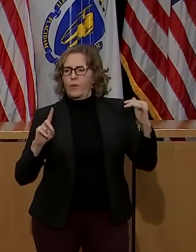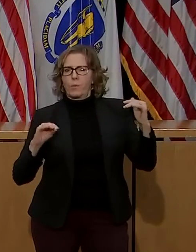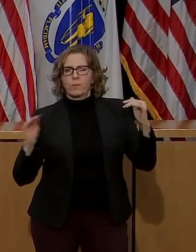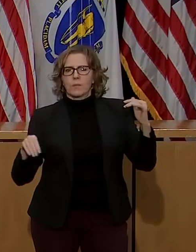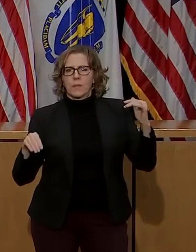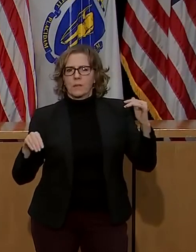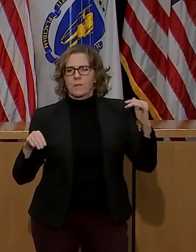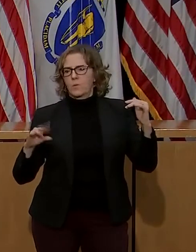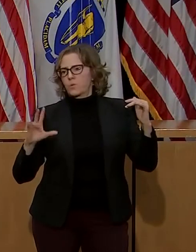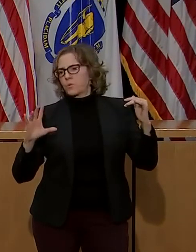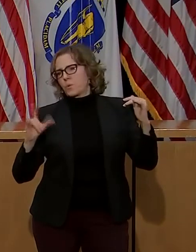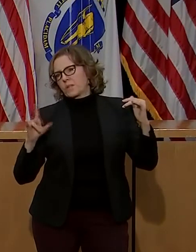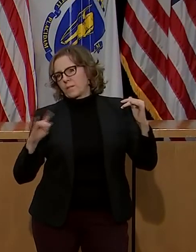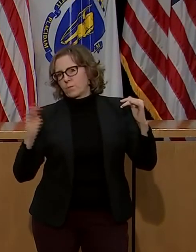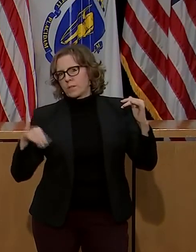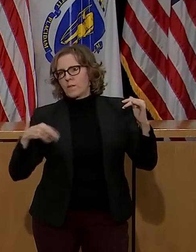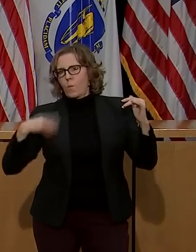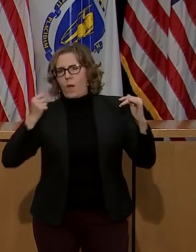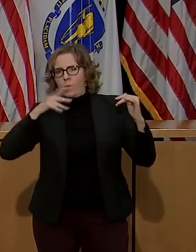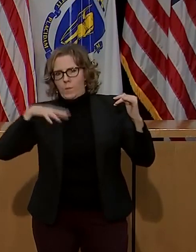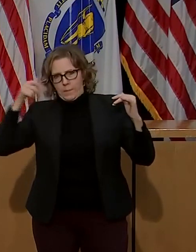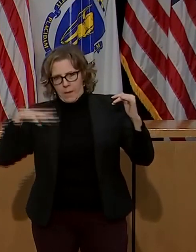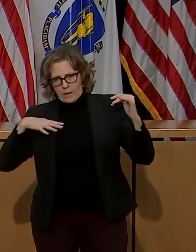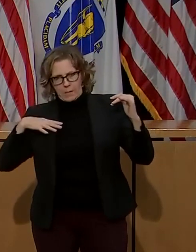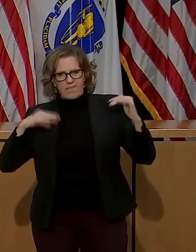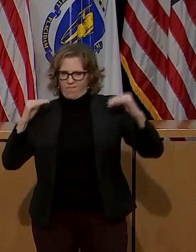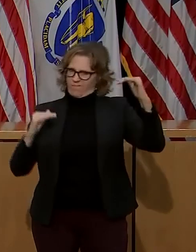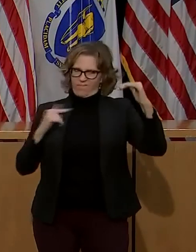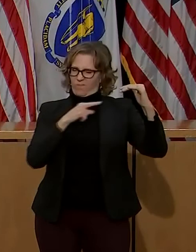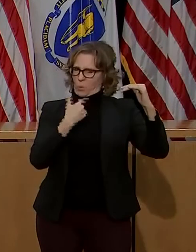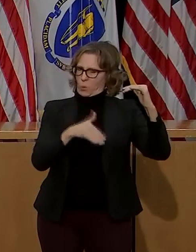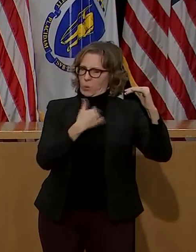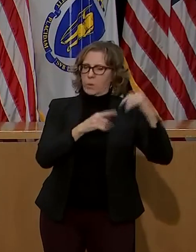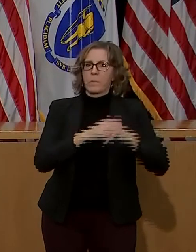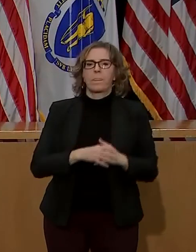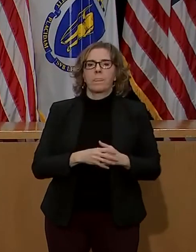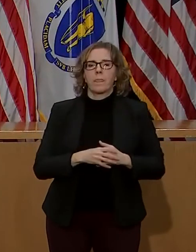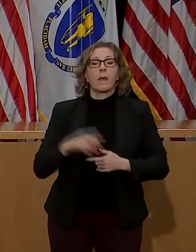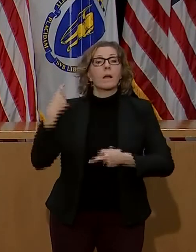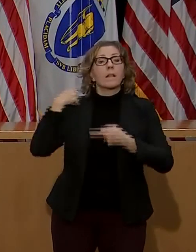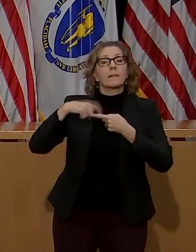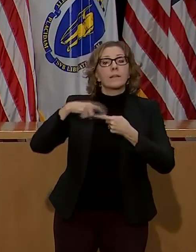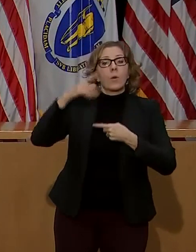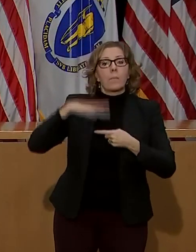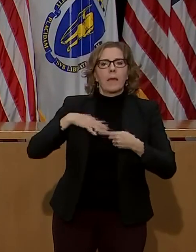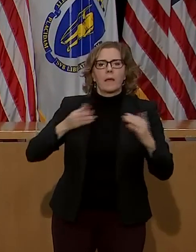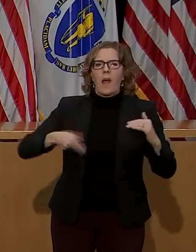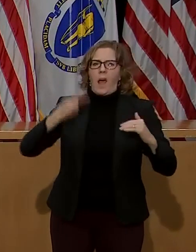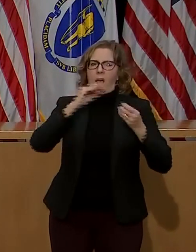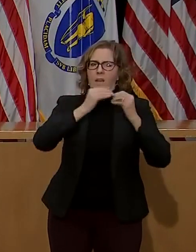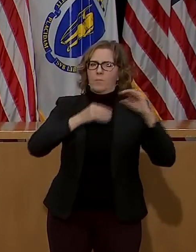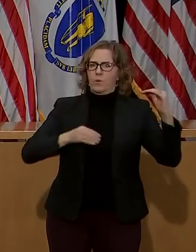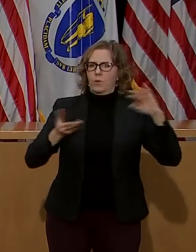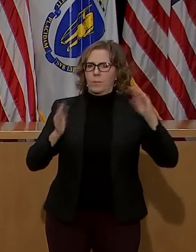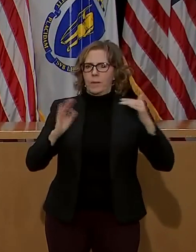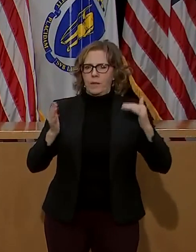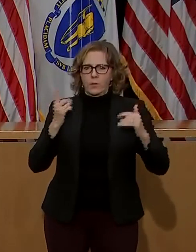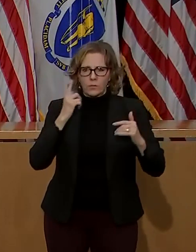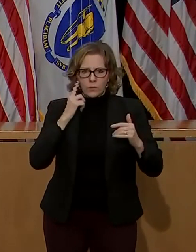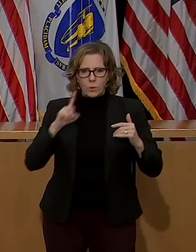For diagnosed diabetes, Hispanic men are at the highest rate at 14%, followed by black women at 12%.